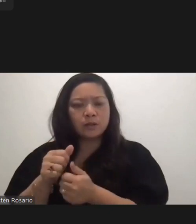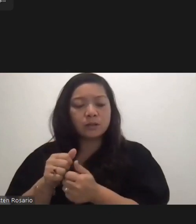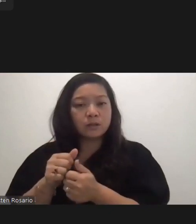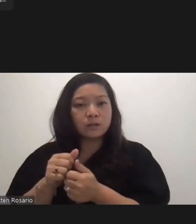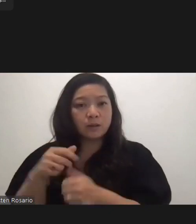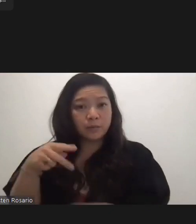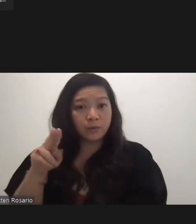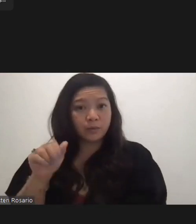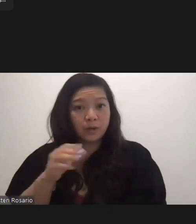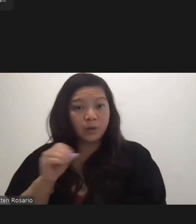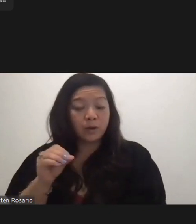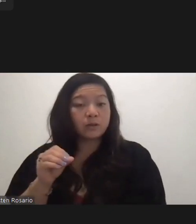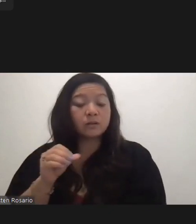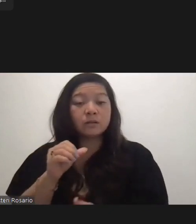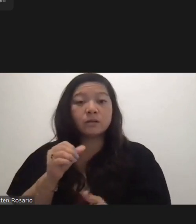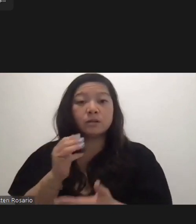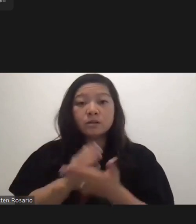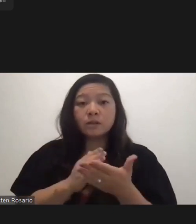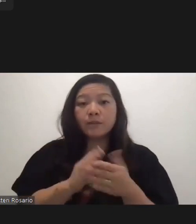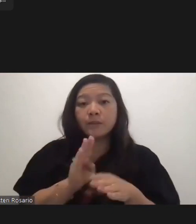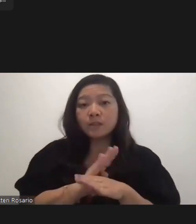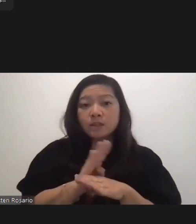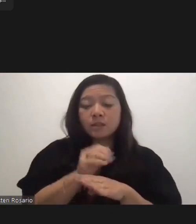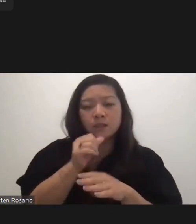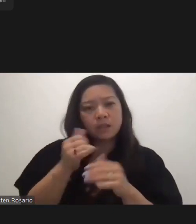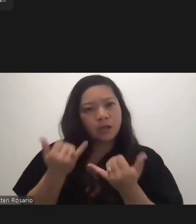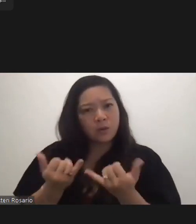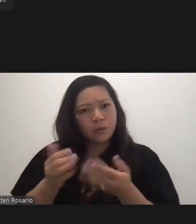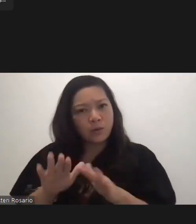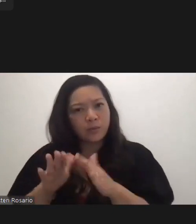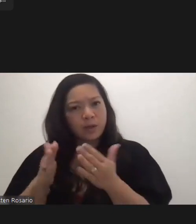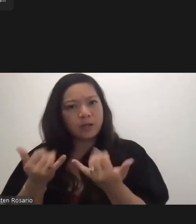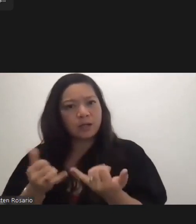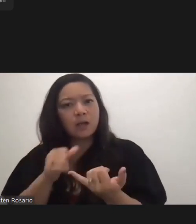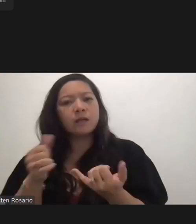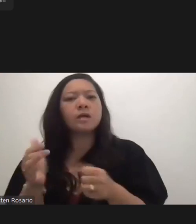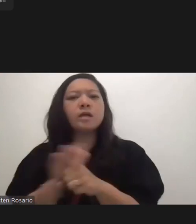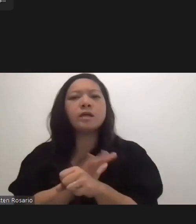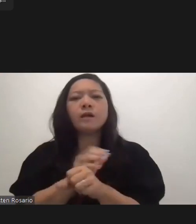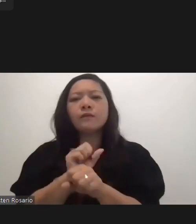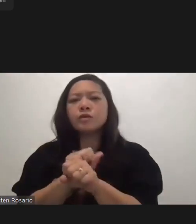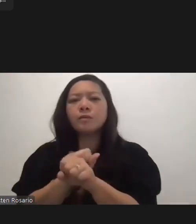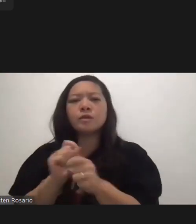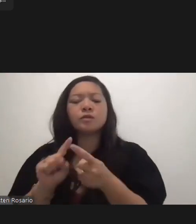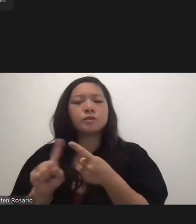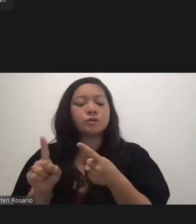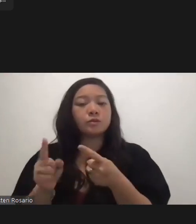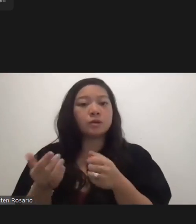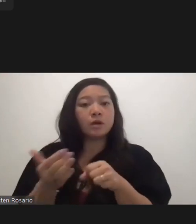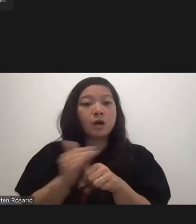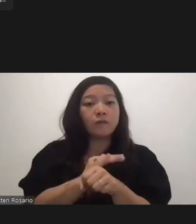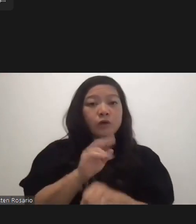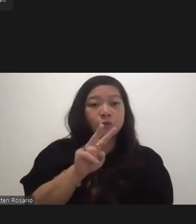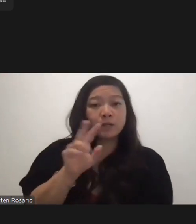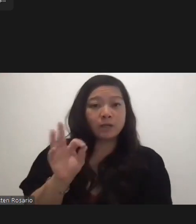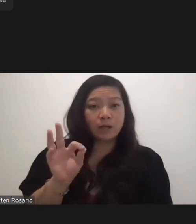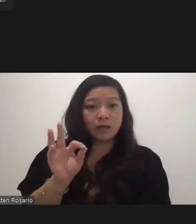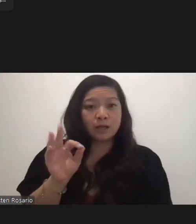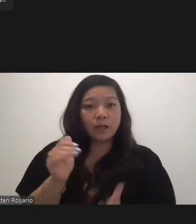know a lot of businesses are currently opening, but not enough jobs to compensate for the $29,000 unemployed.